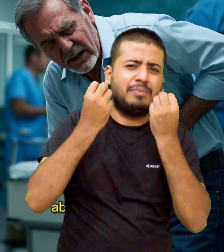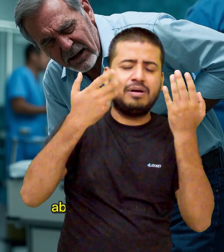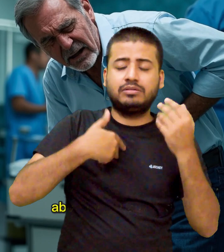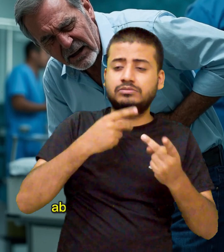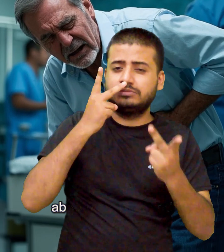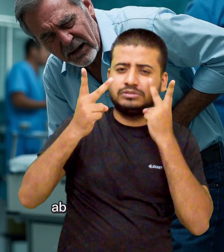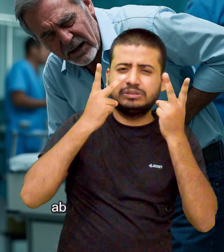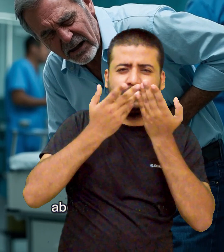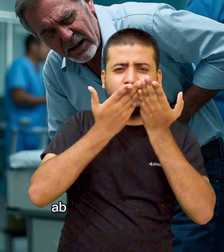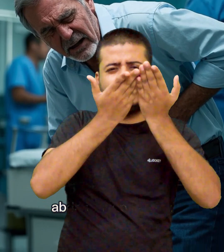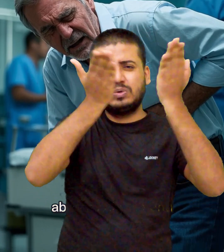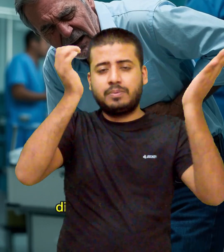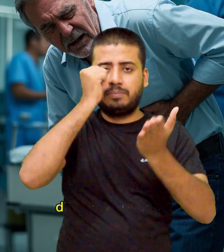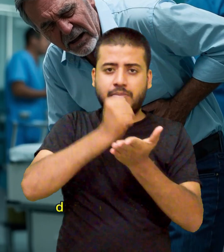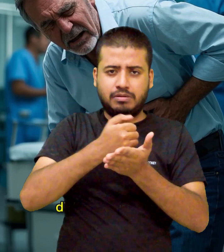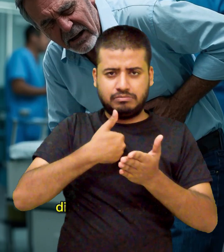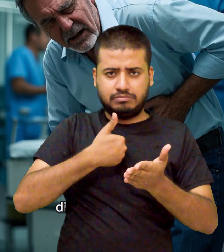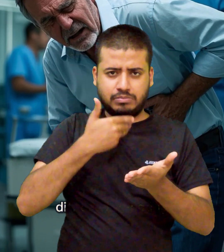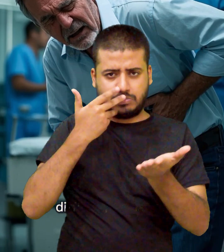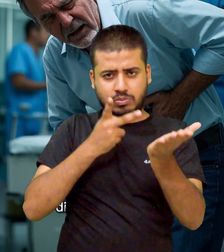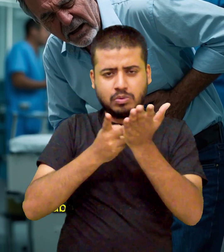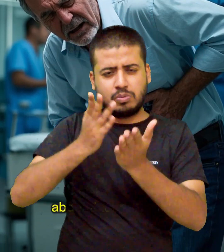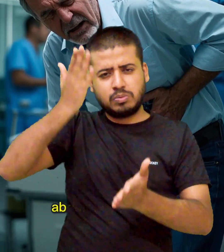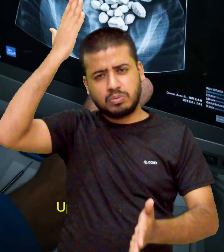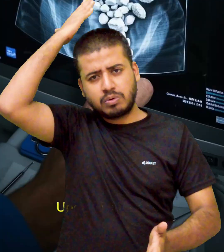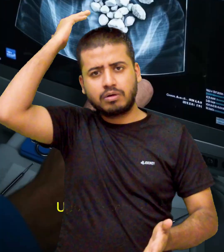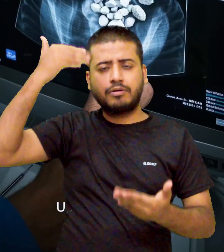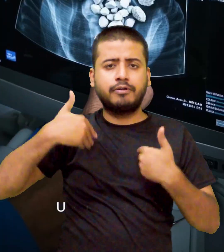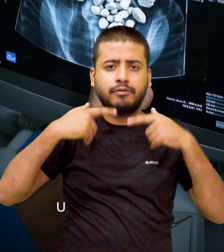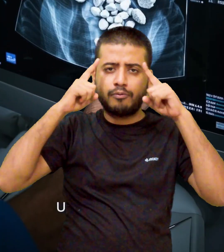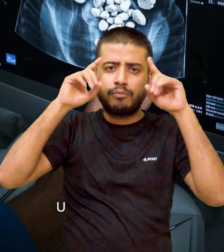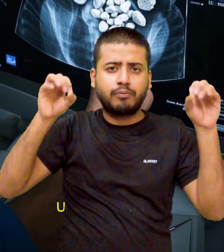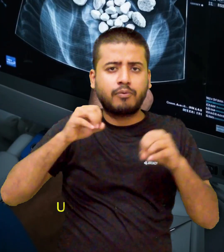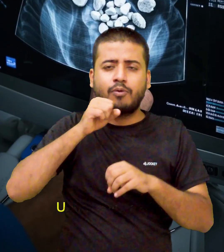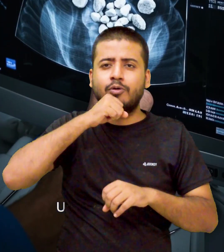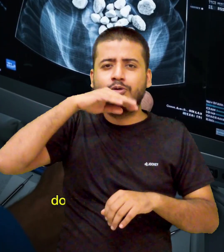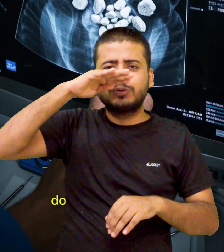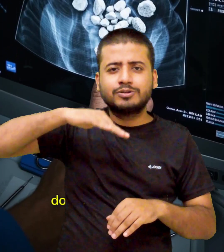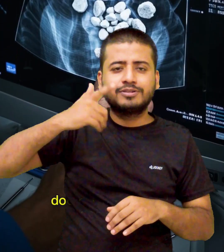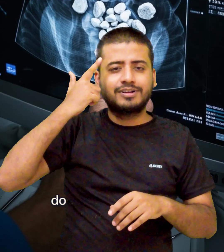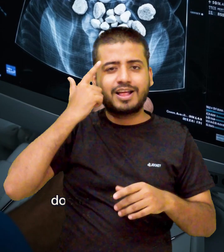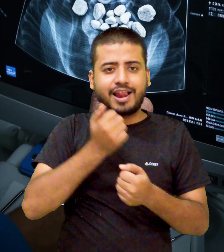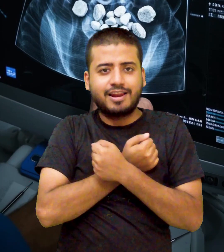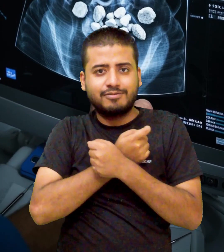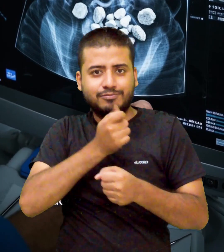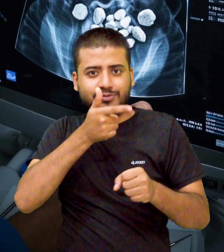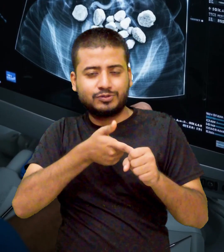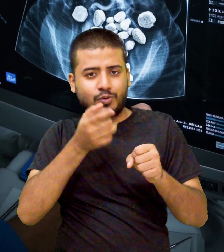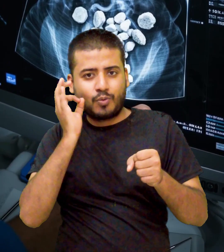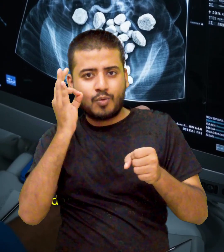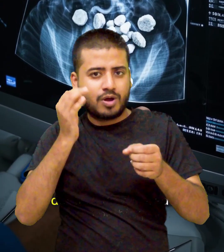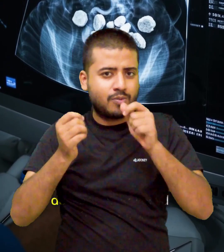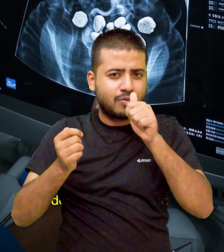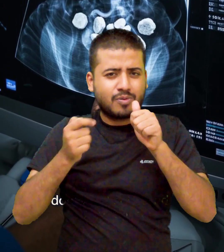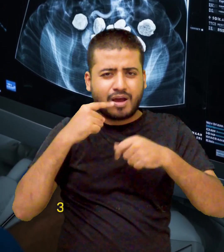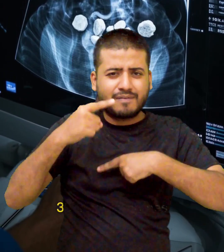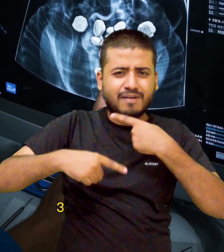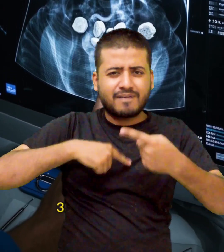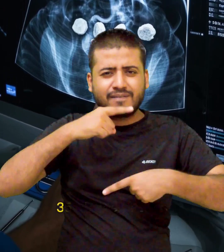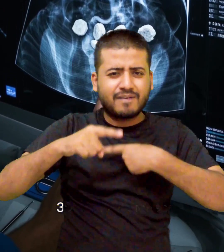frequency, may increase the risk of developing kidney stones and negatively impact kidney health. Here's why. Phosphoric